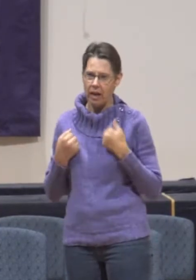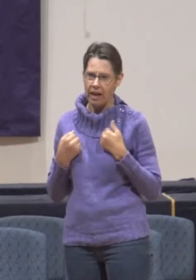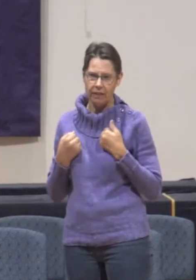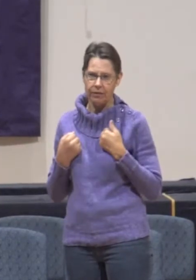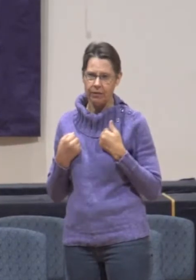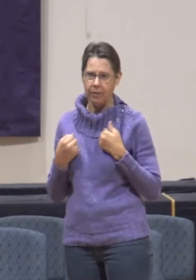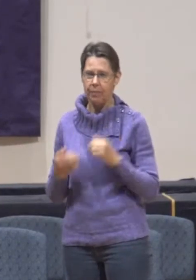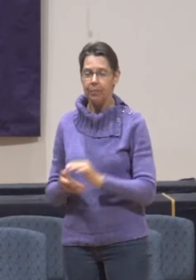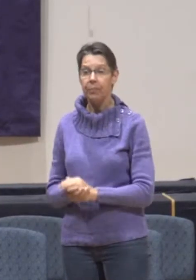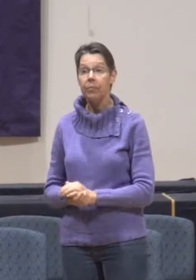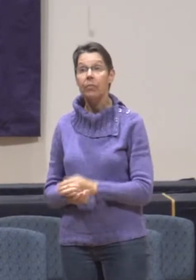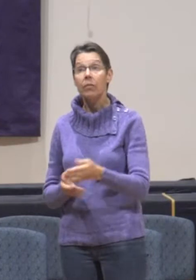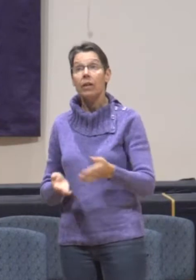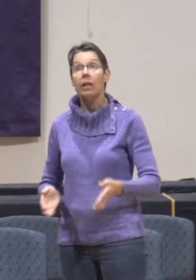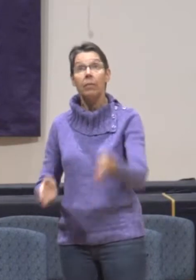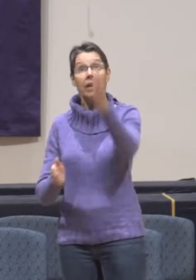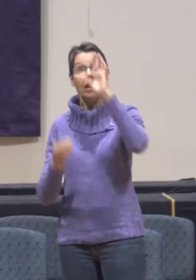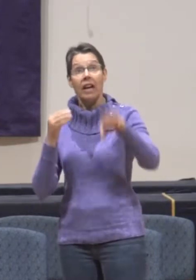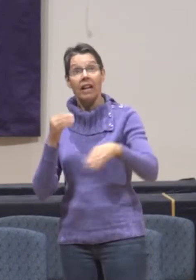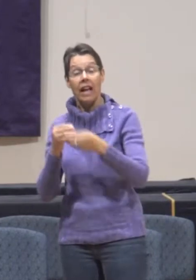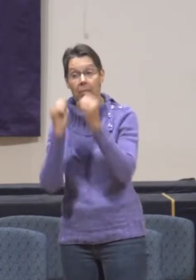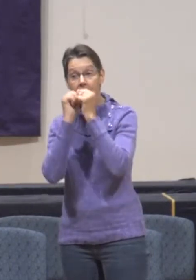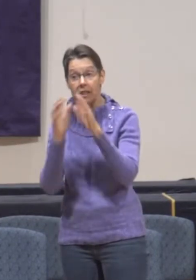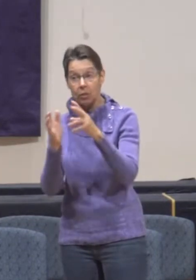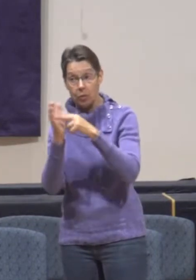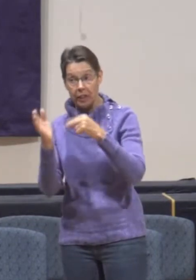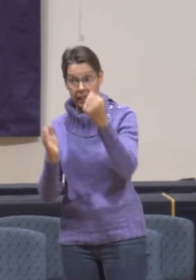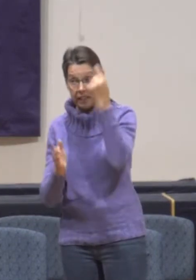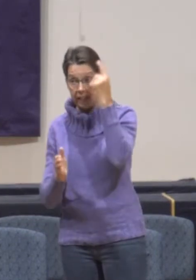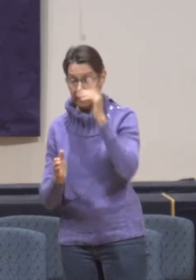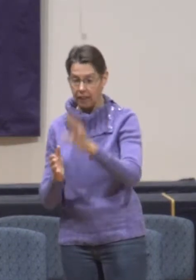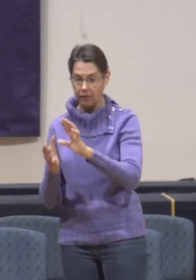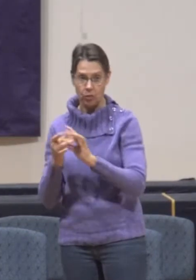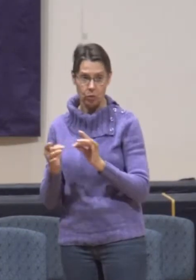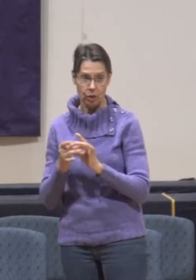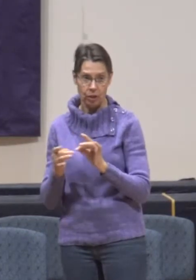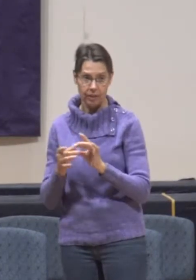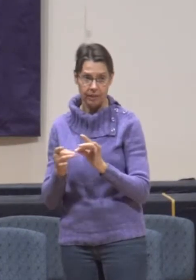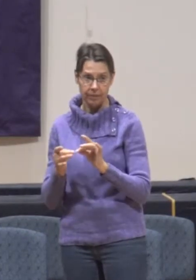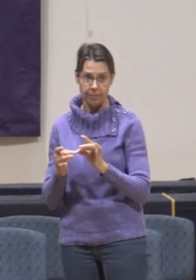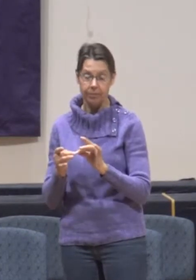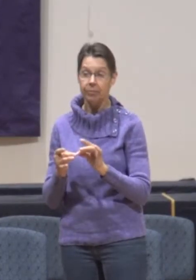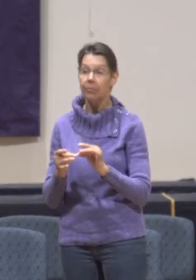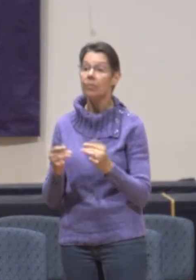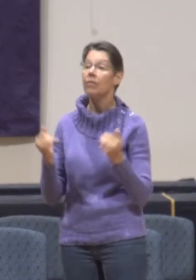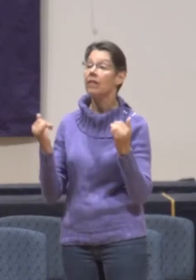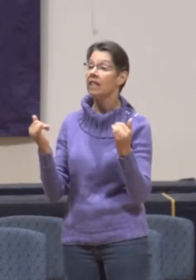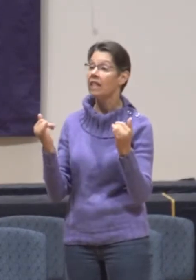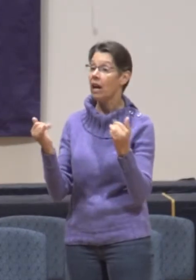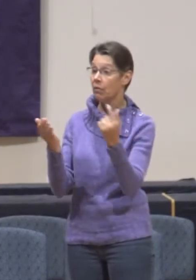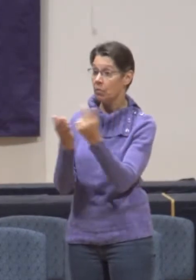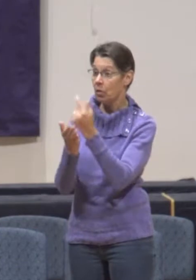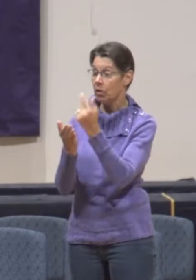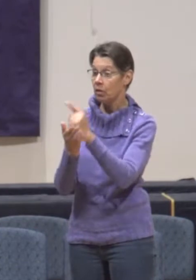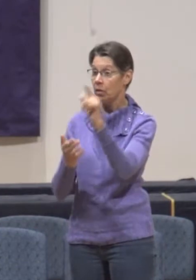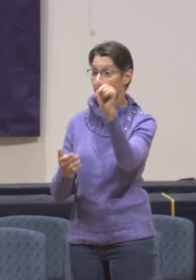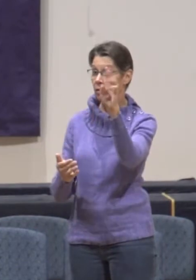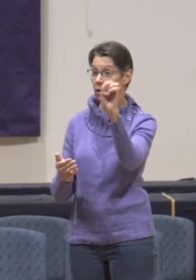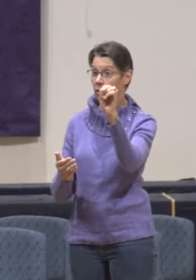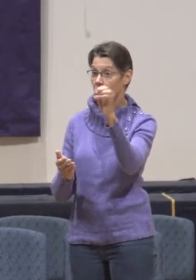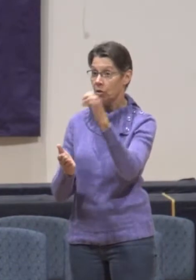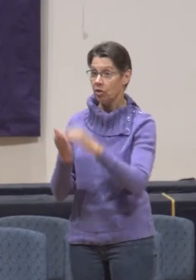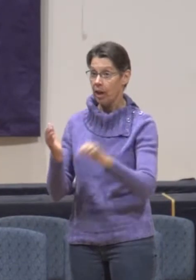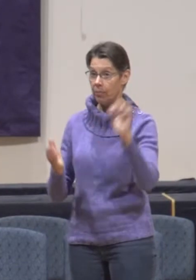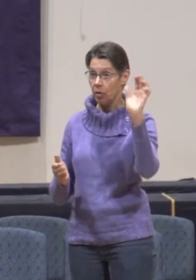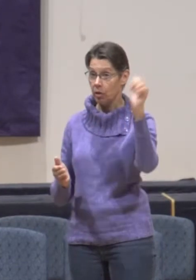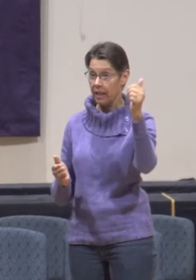words. And then from Luke's Gospel, the 10th chapter, hear these words